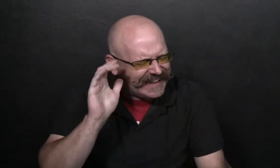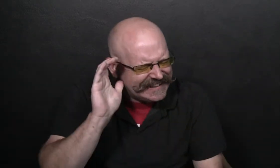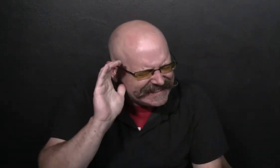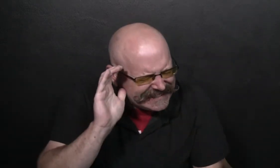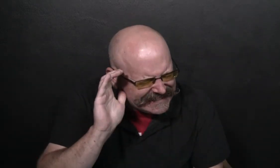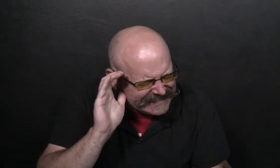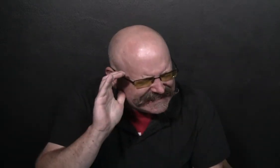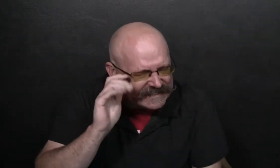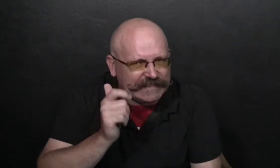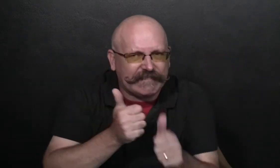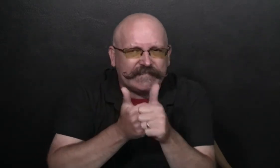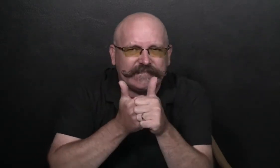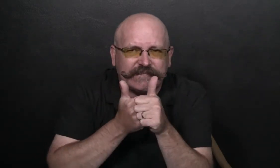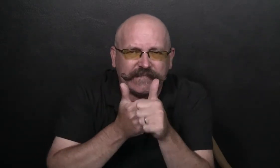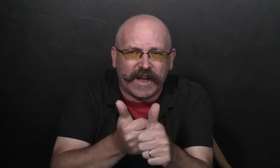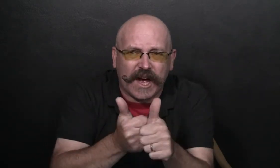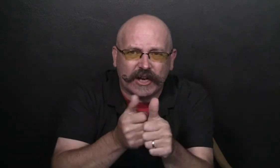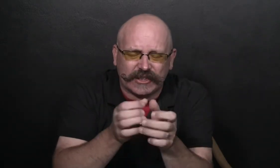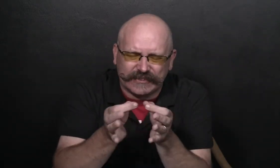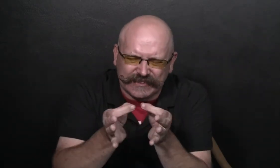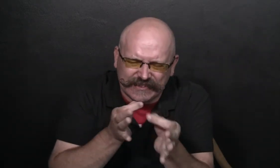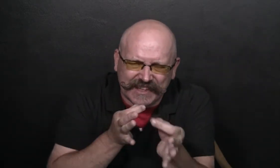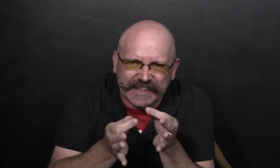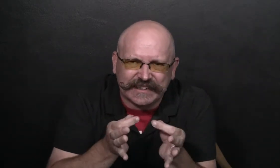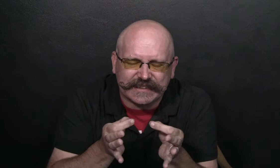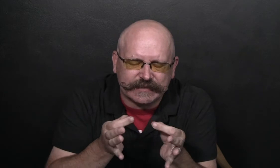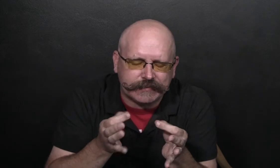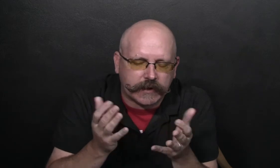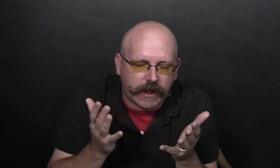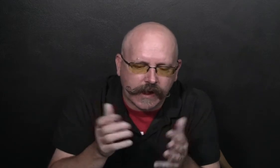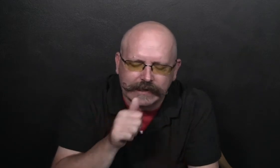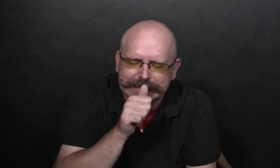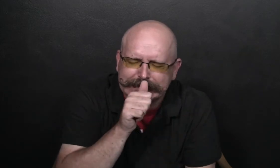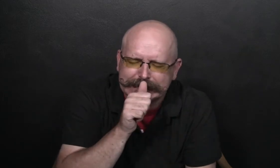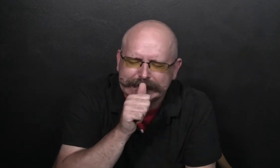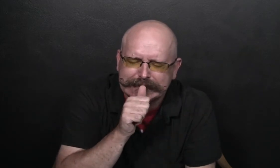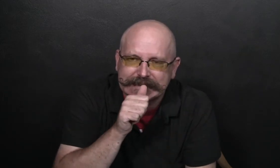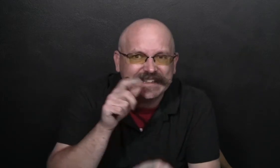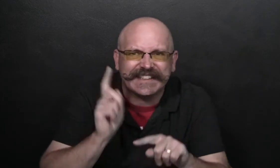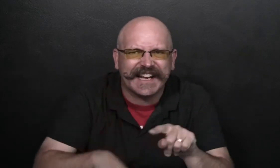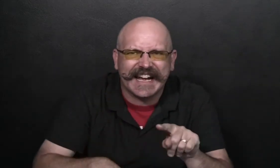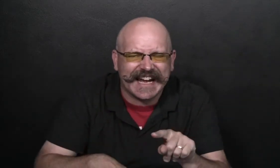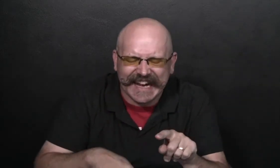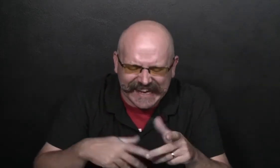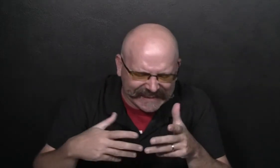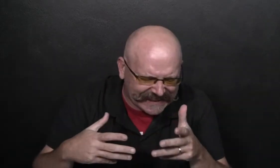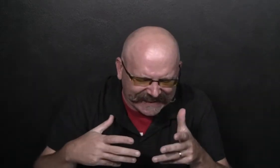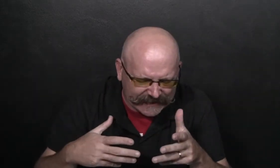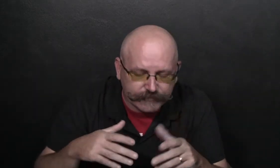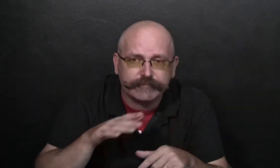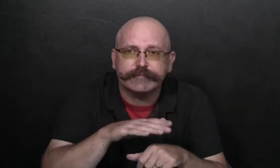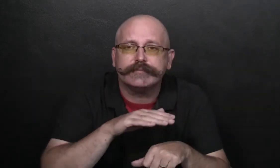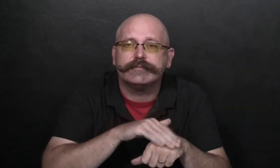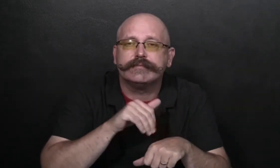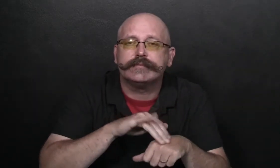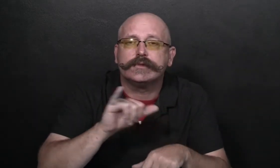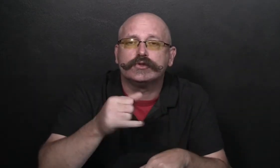Trinka tried to listen and follow directions, but it was hard to wait. She and Juju